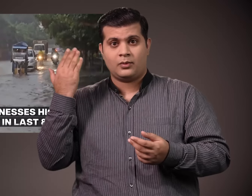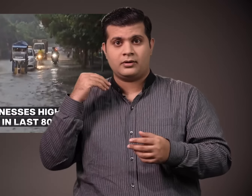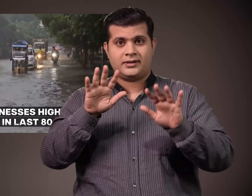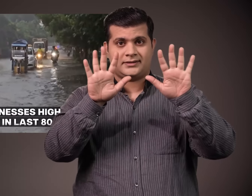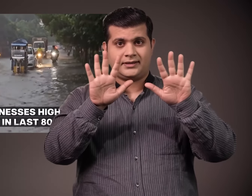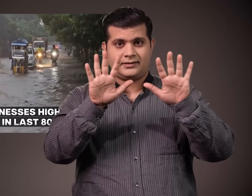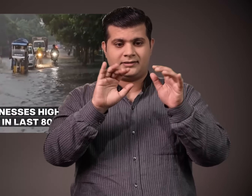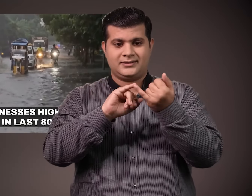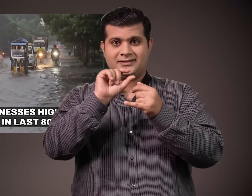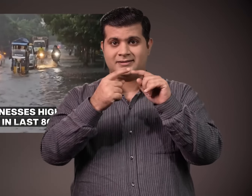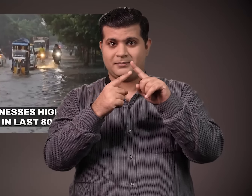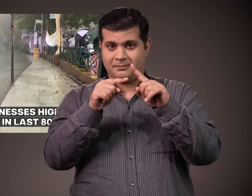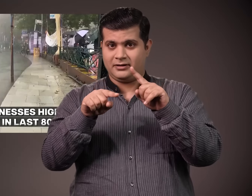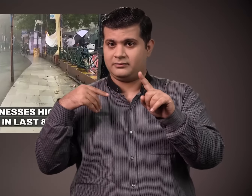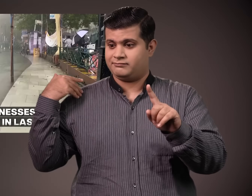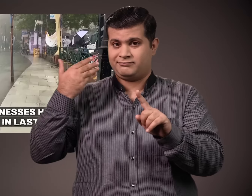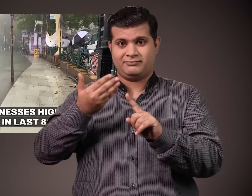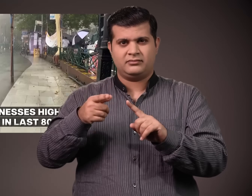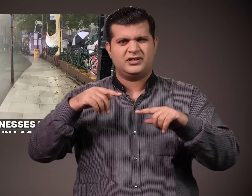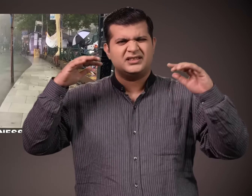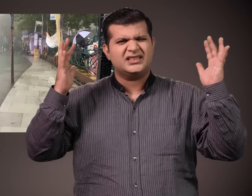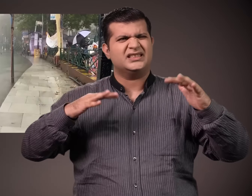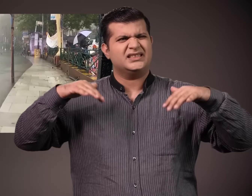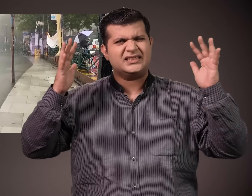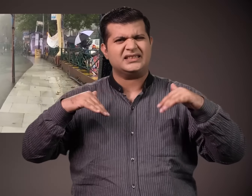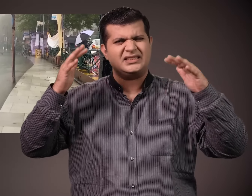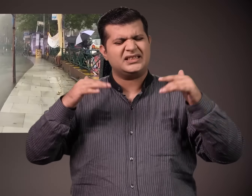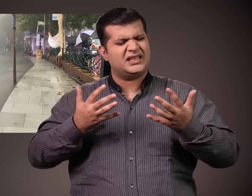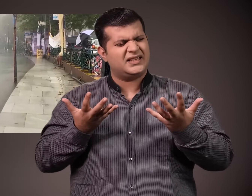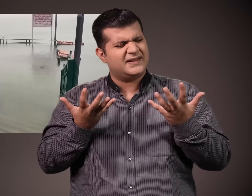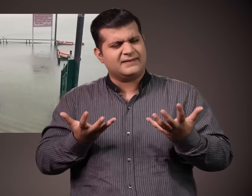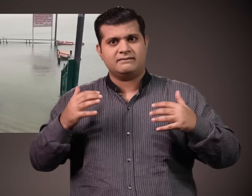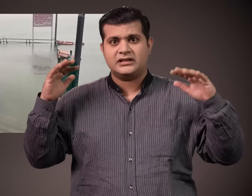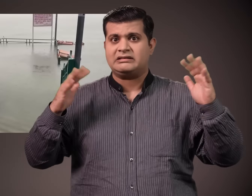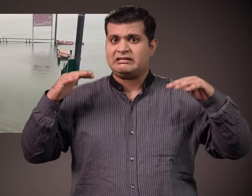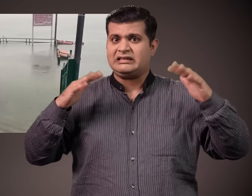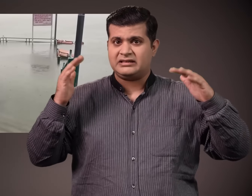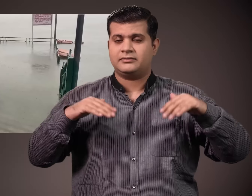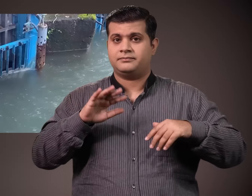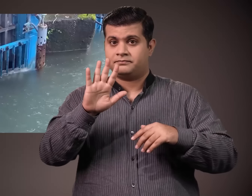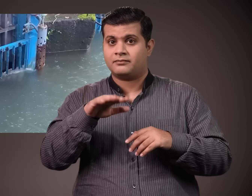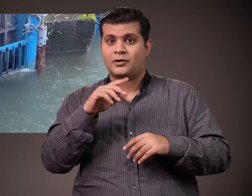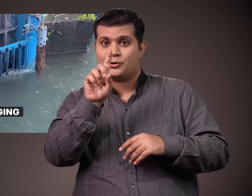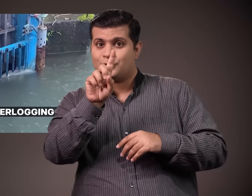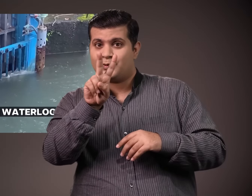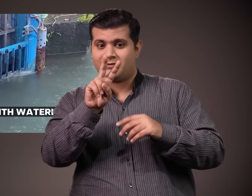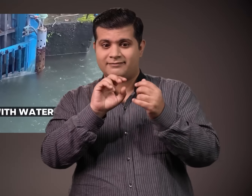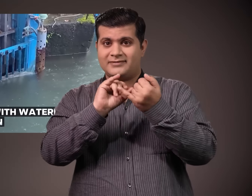10th September 2024, Agra has been receiving heavy rainfall. On 12th